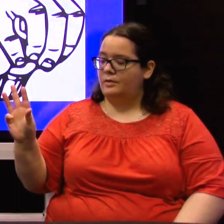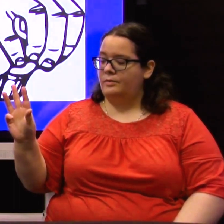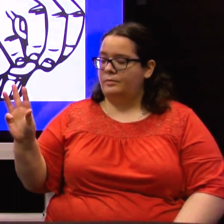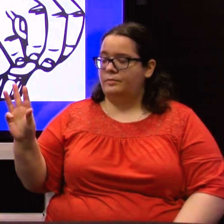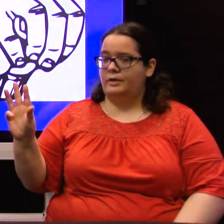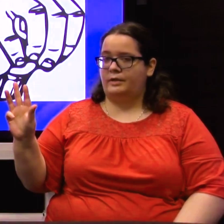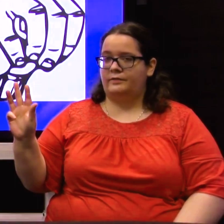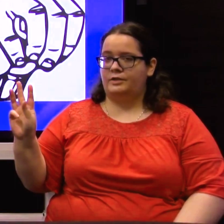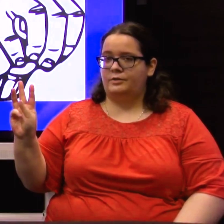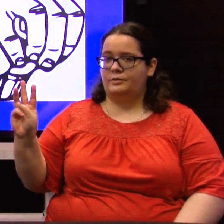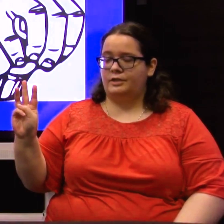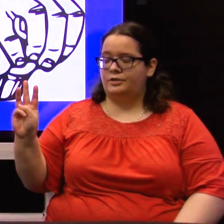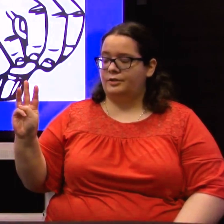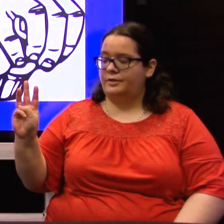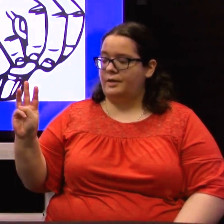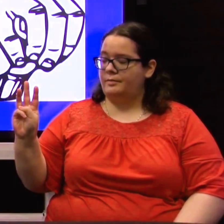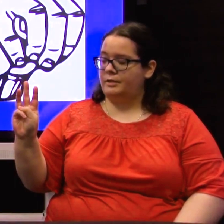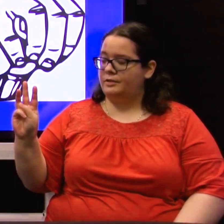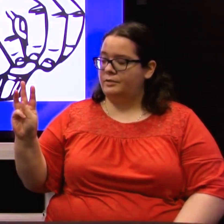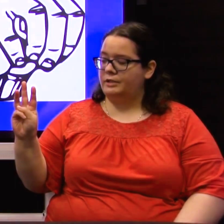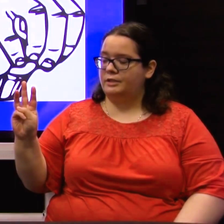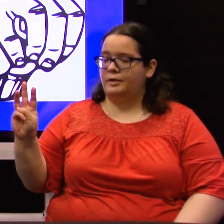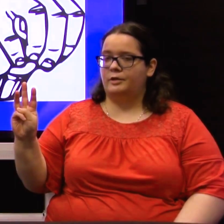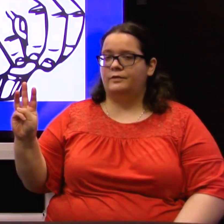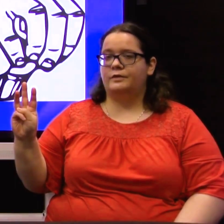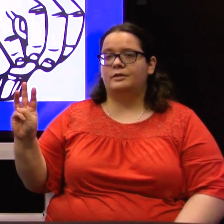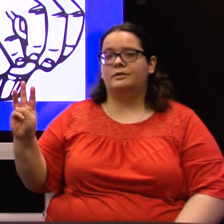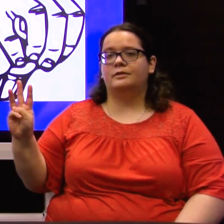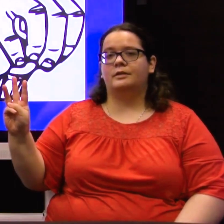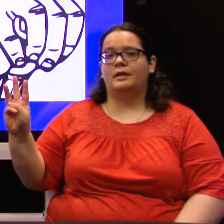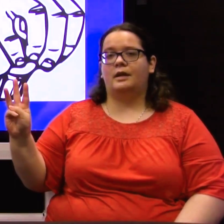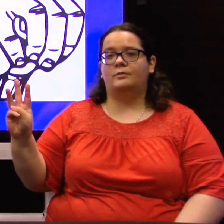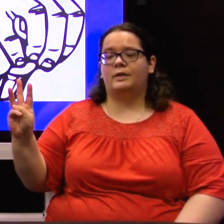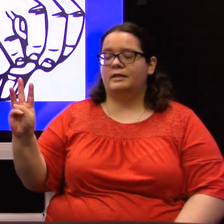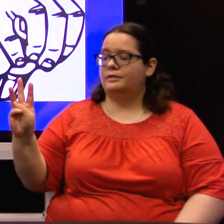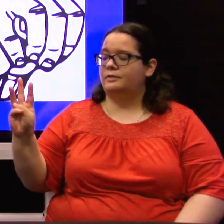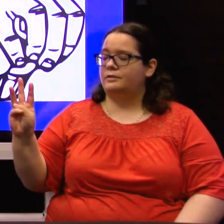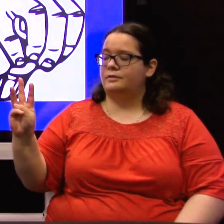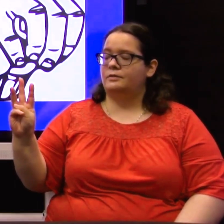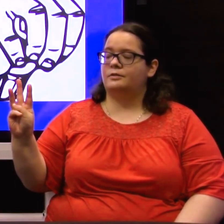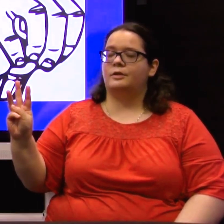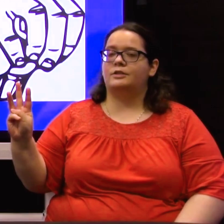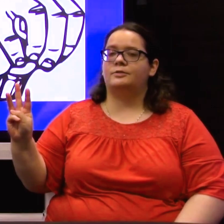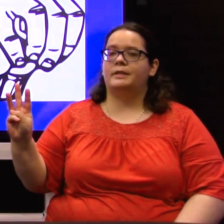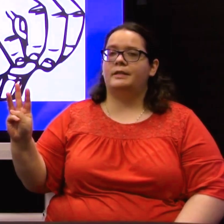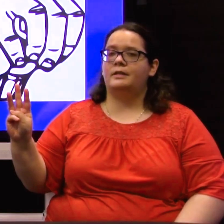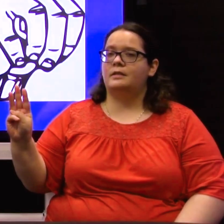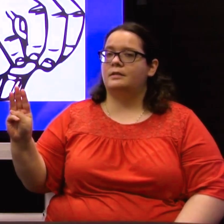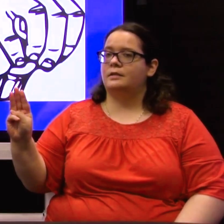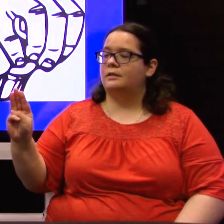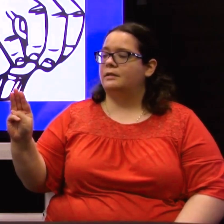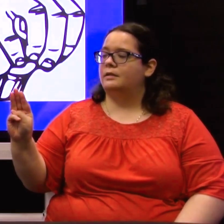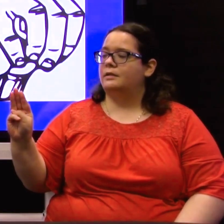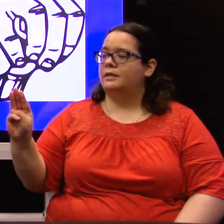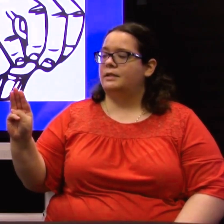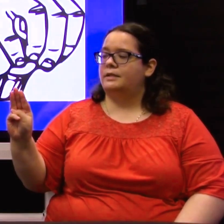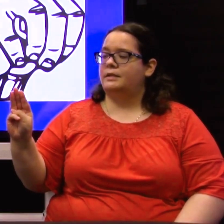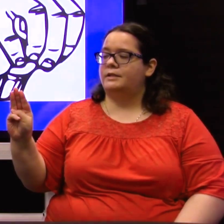What you have to do is your thumb is going to come over and rest across your pinky. These